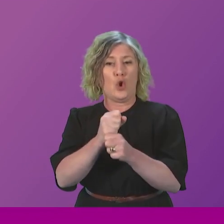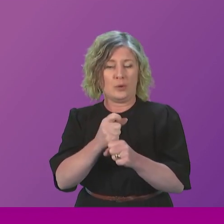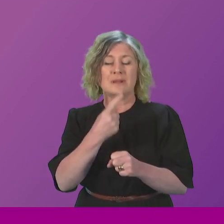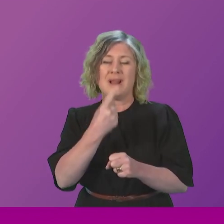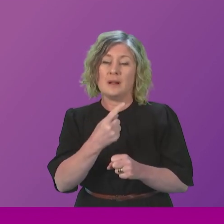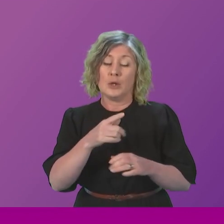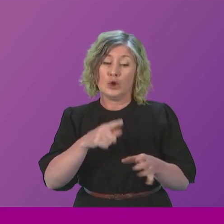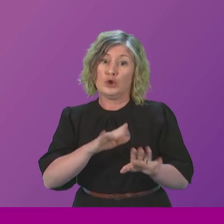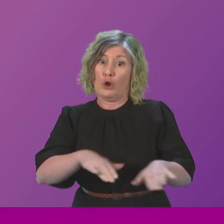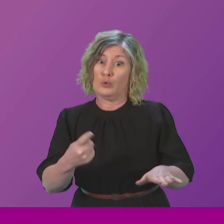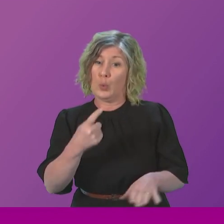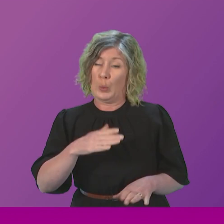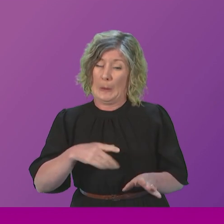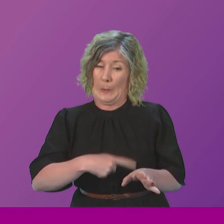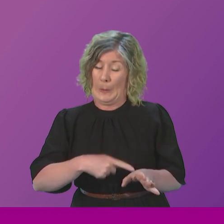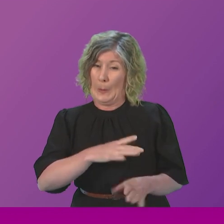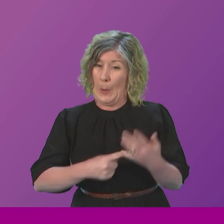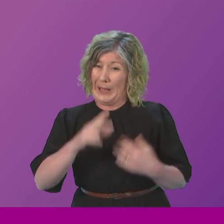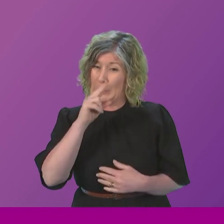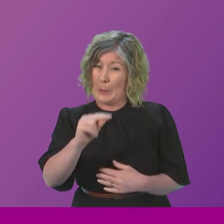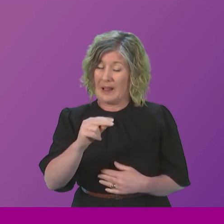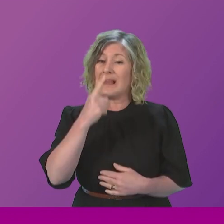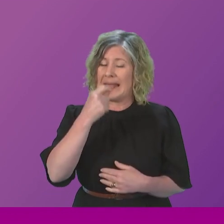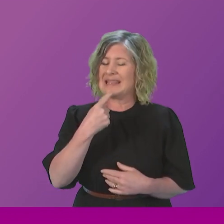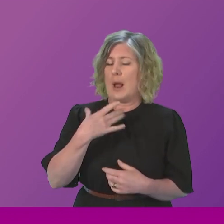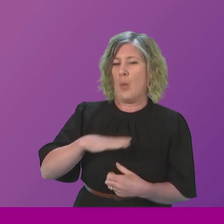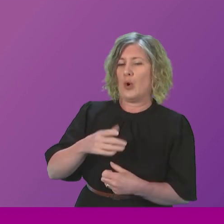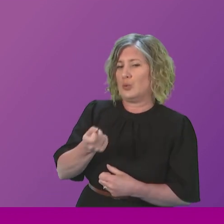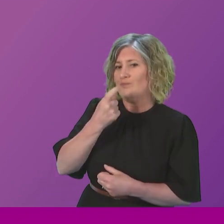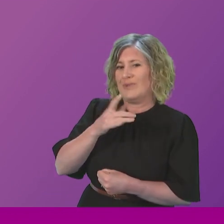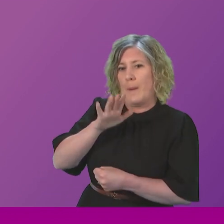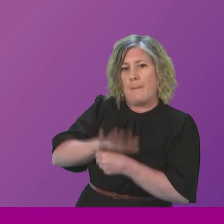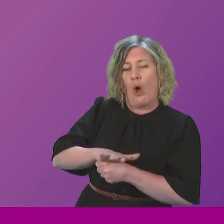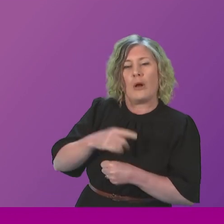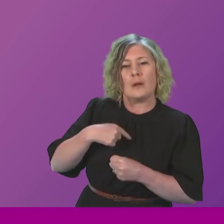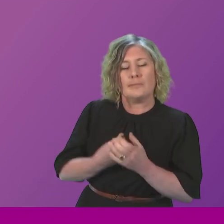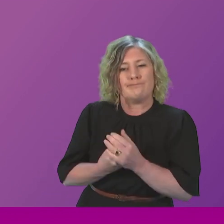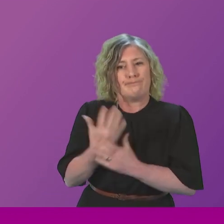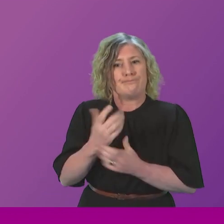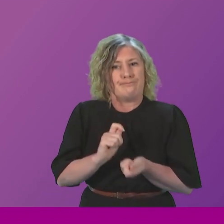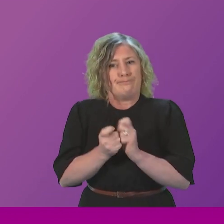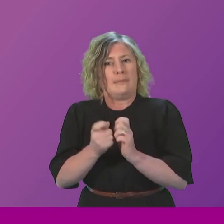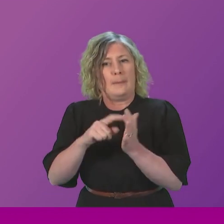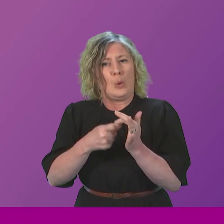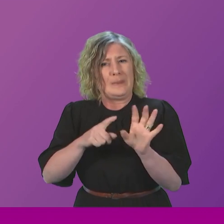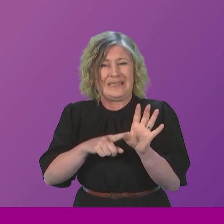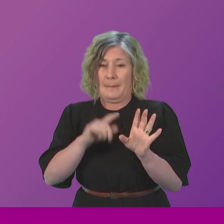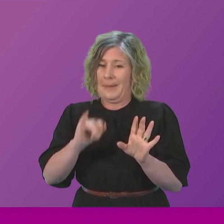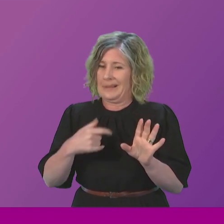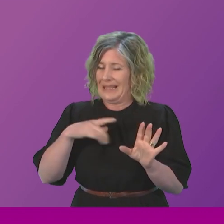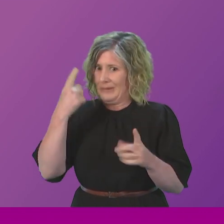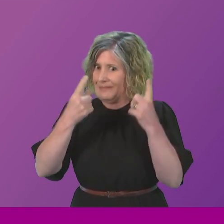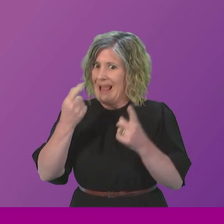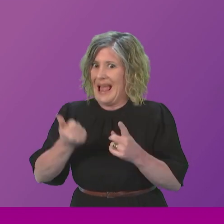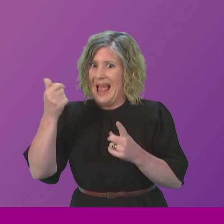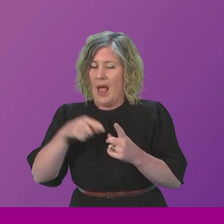blockers. This guidance fails to acknowledge the interim cash review of gender services in England, which identified several failings in the management of the